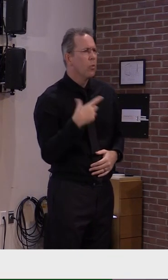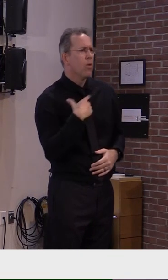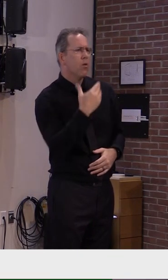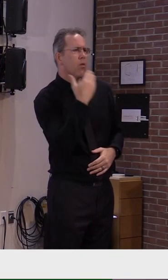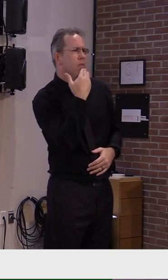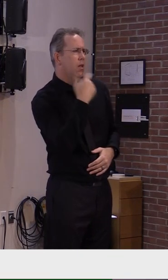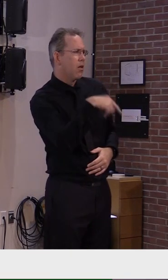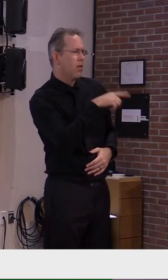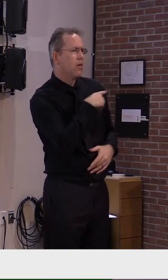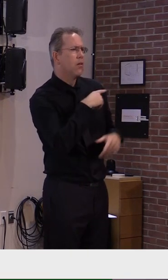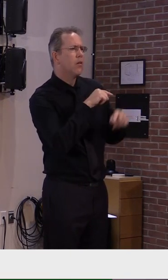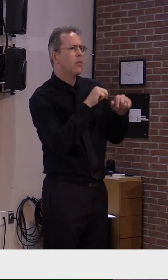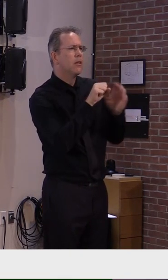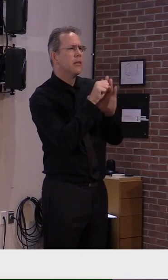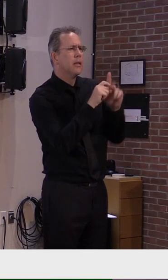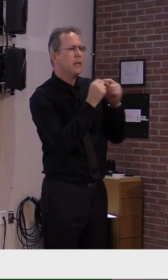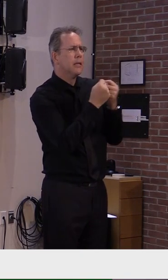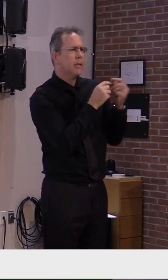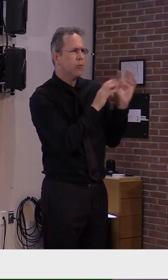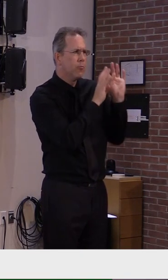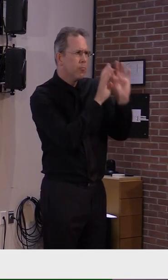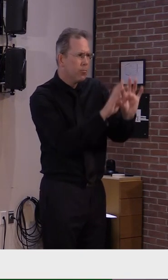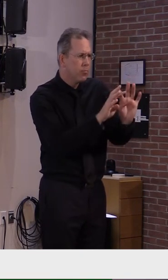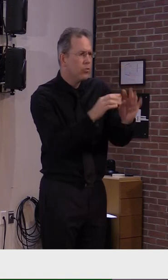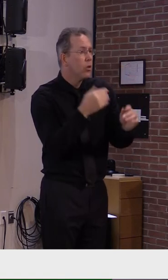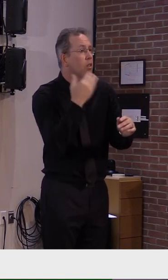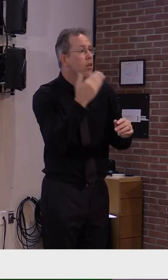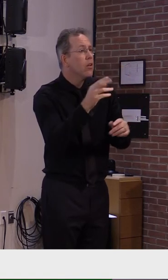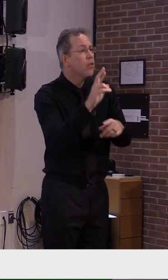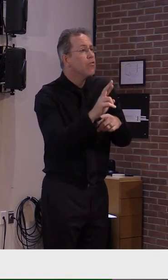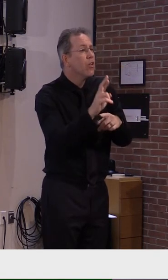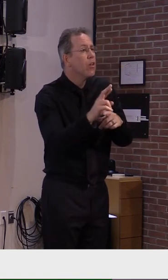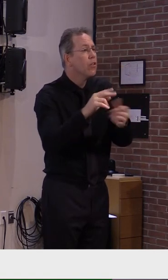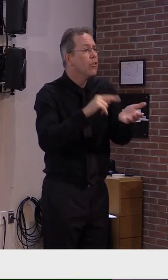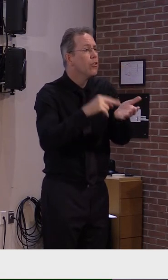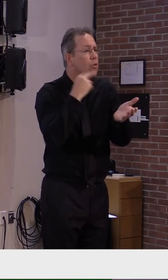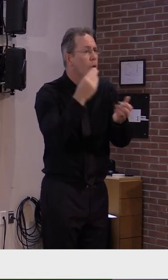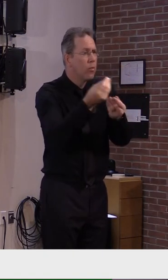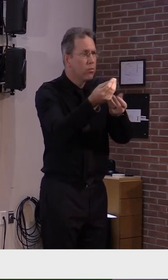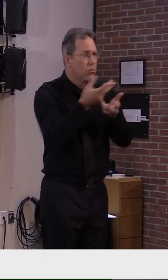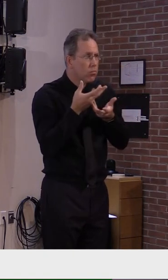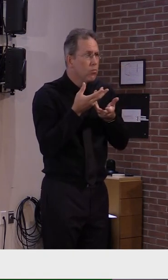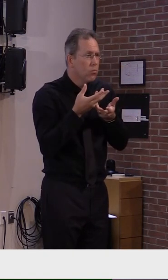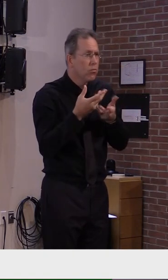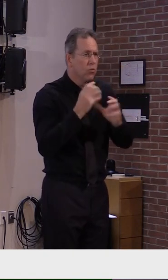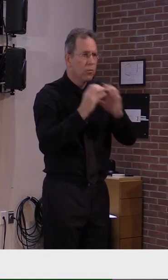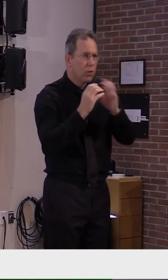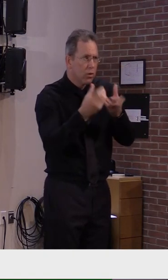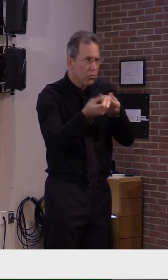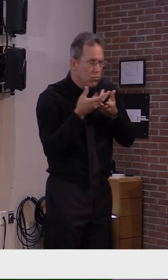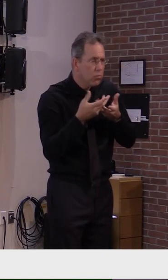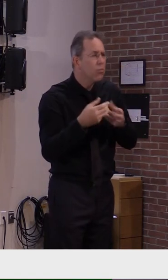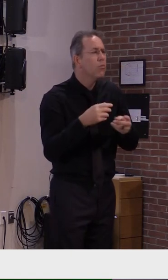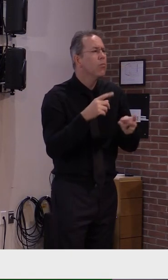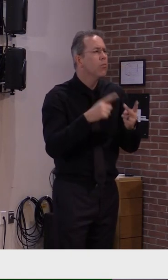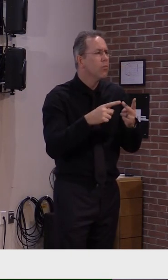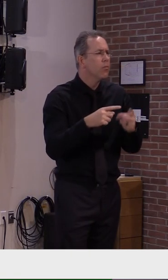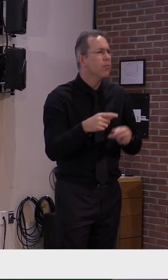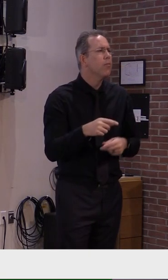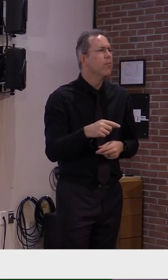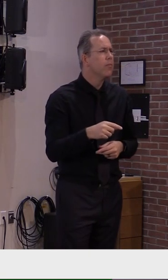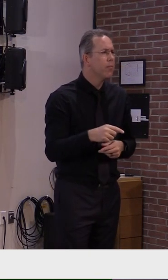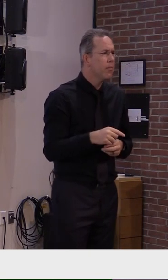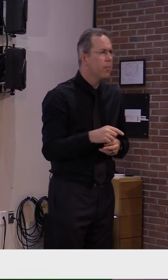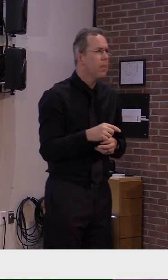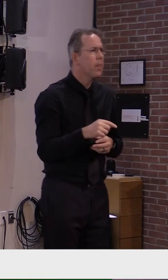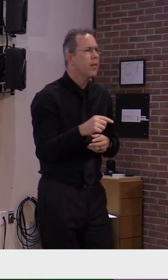Rutland Regional Medical Center and Bayada Home Health for the things that they've done in terms of helping